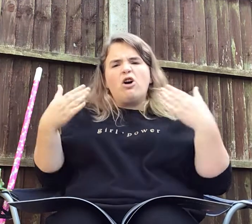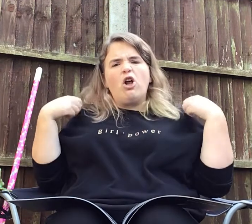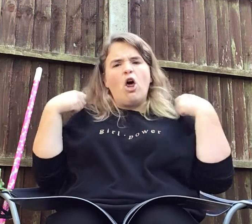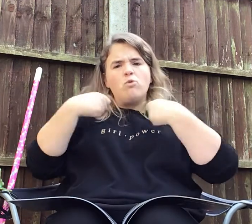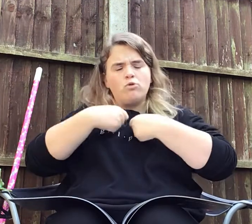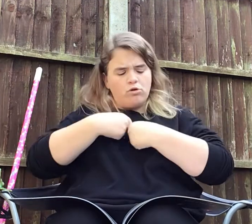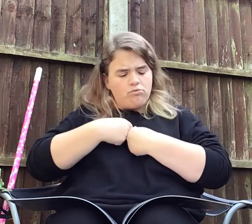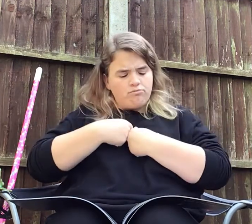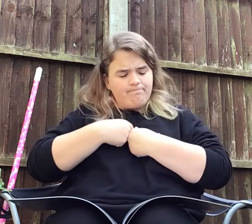cloak.